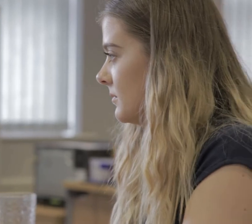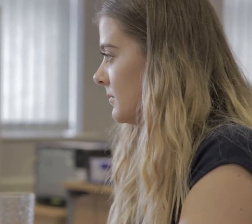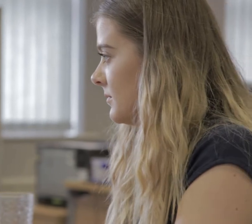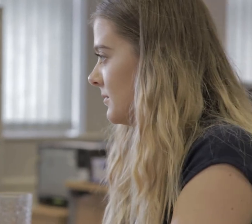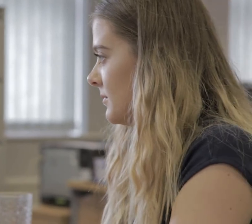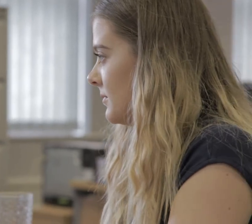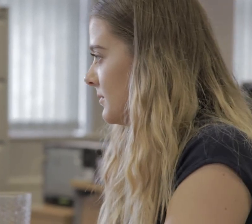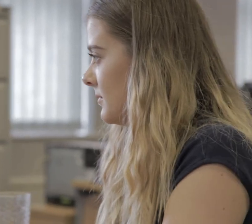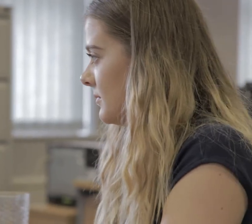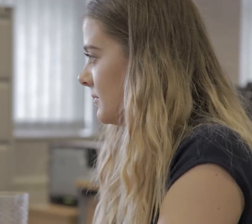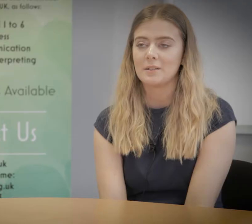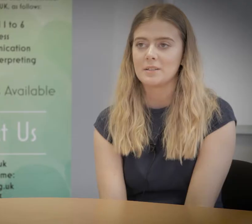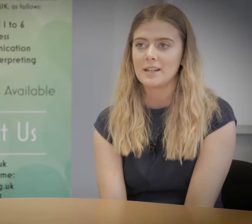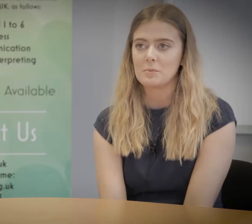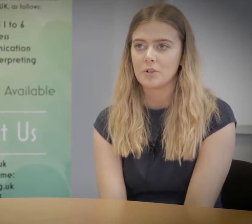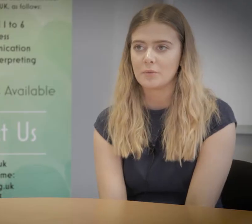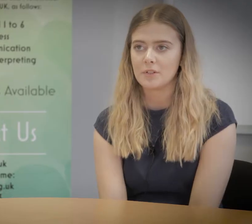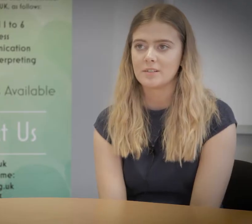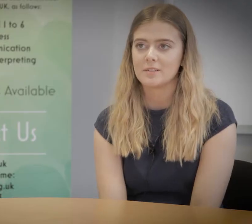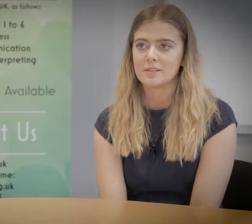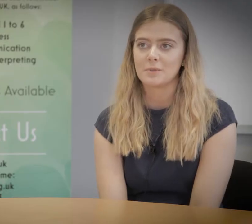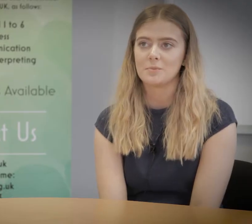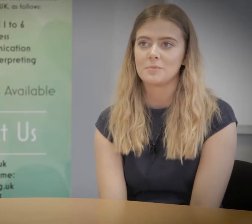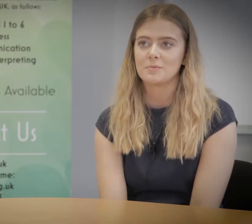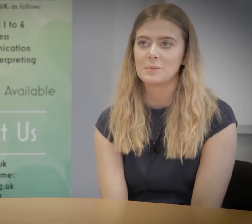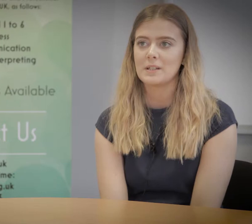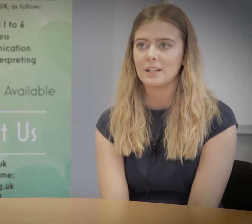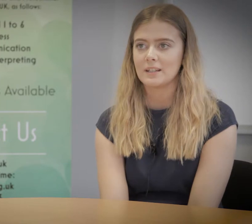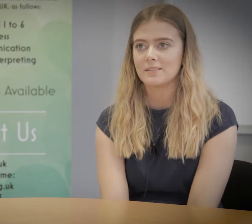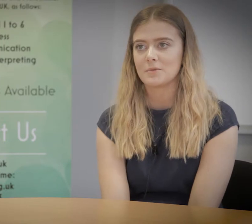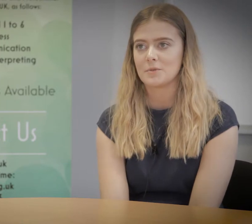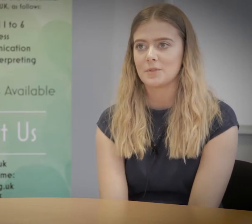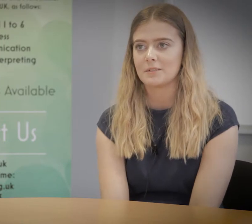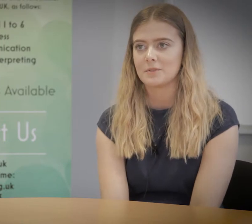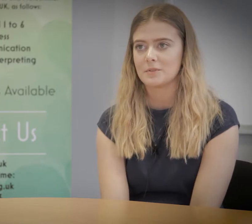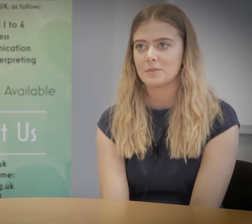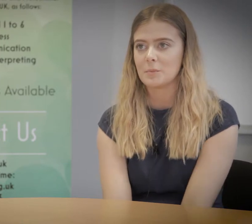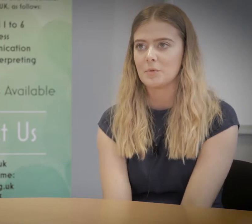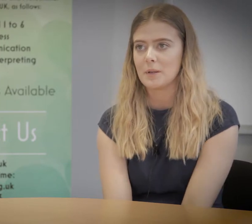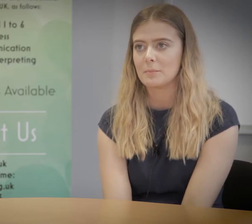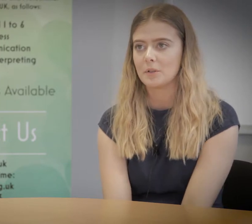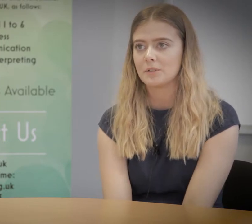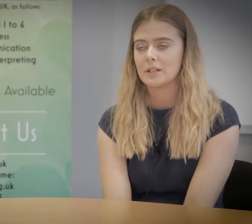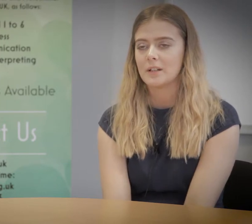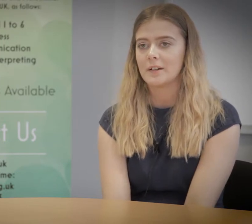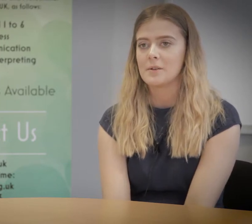and will help me to gain more confidence and speaking in front of a group of people and